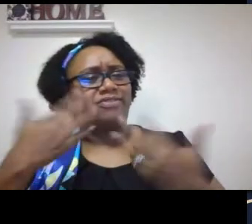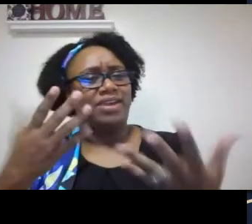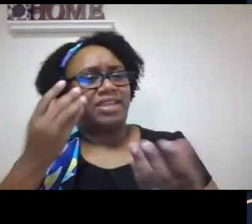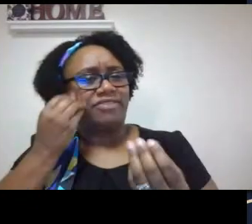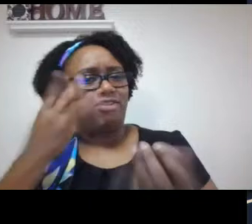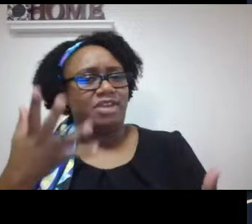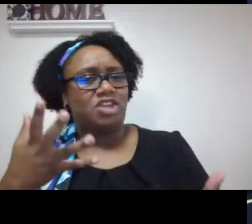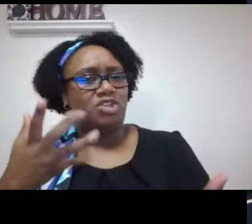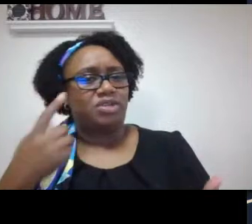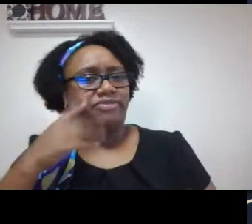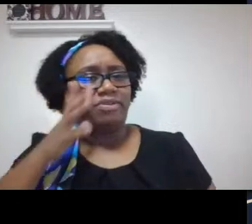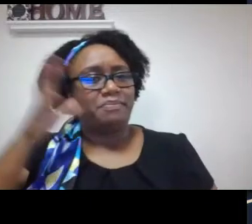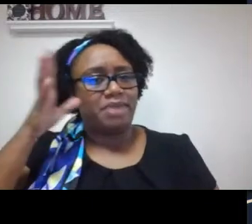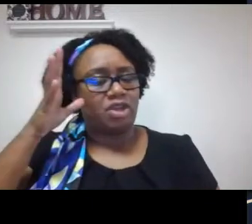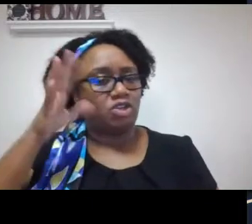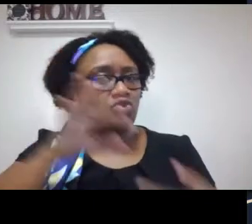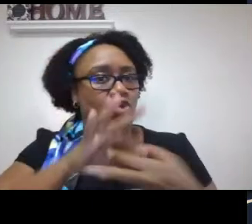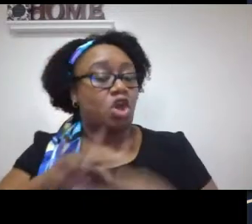Okay.